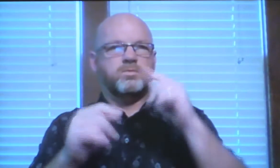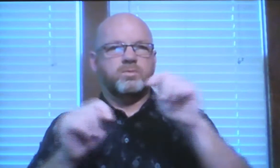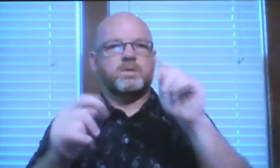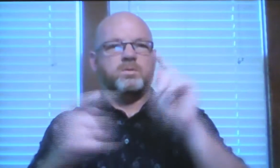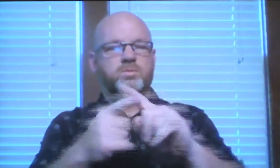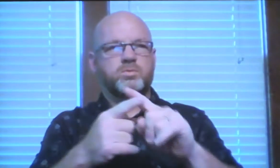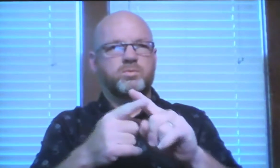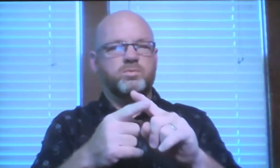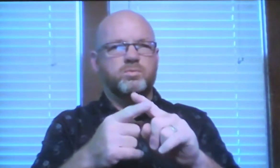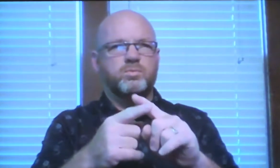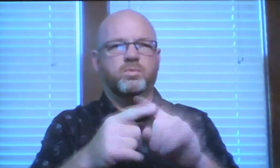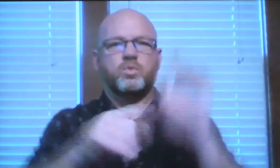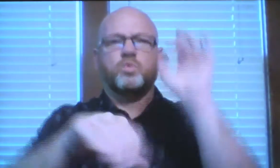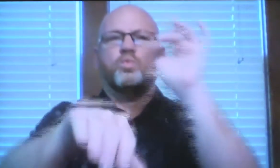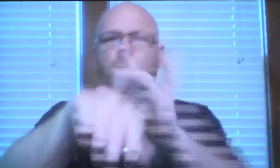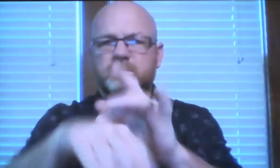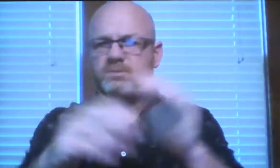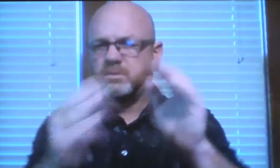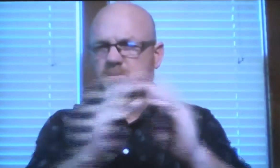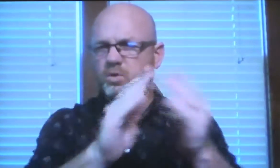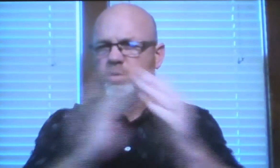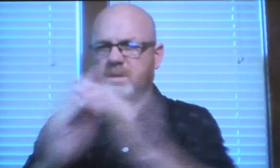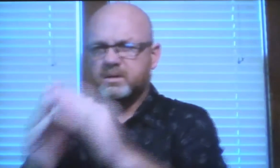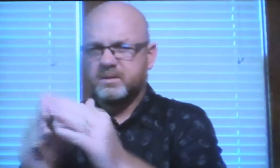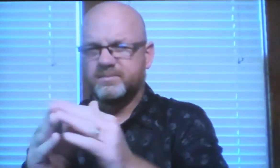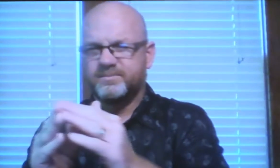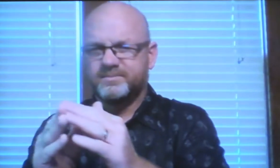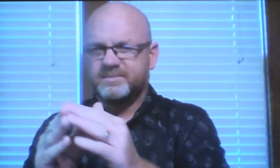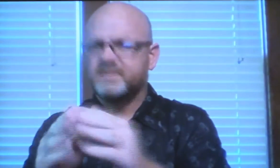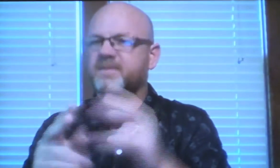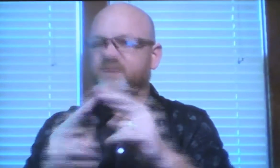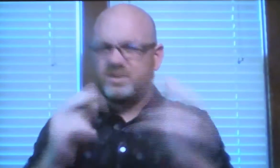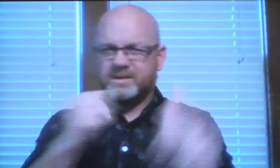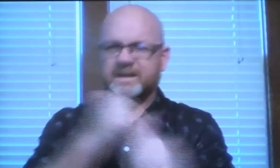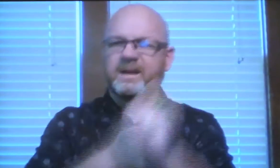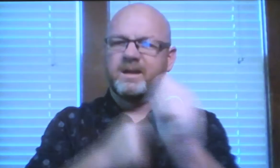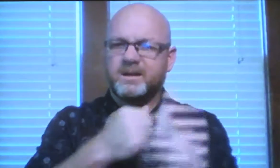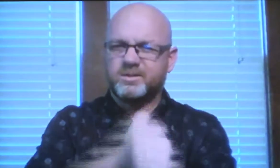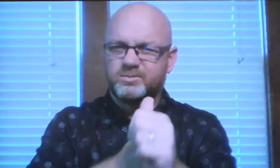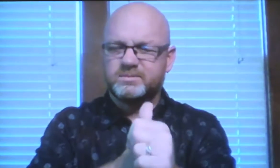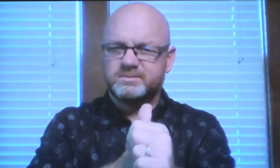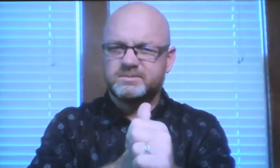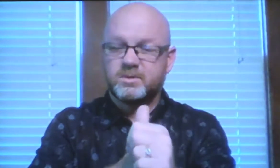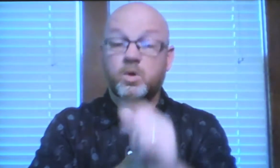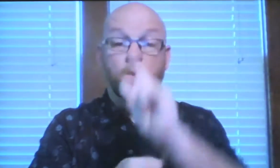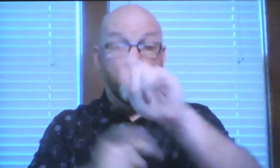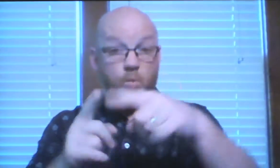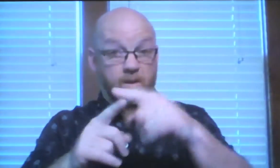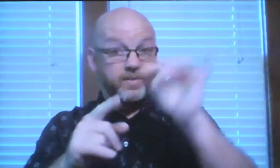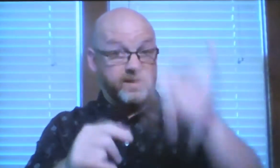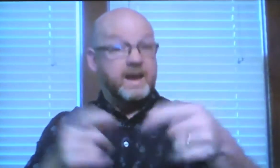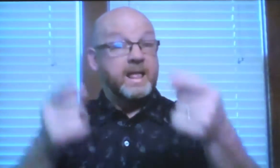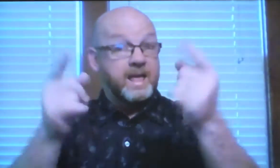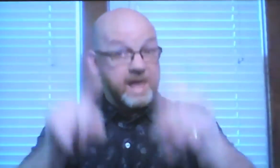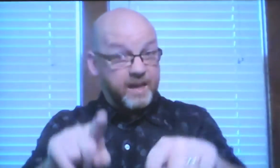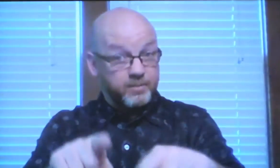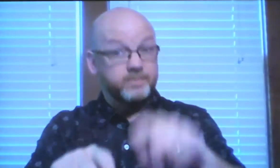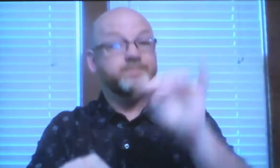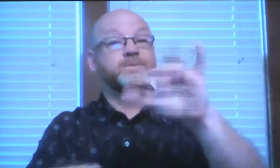rather than God they failed to reach out to the community when